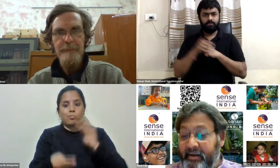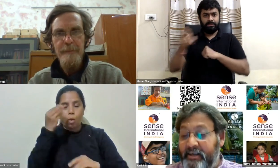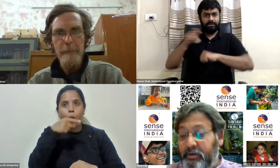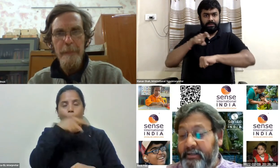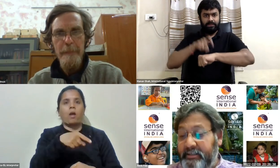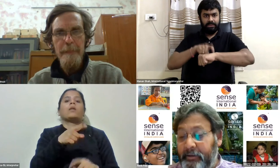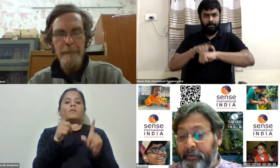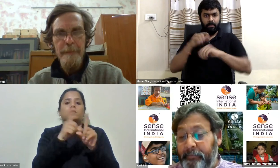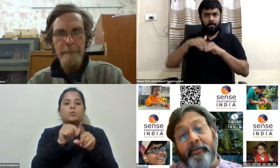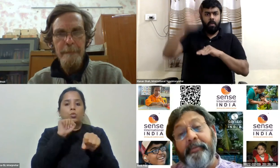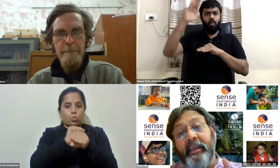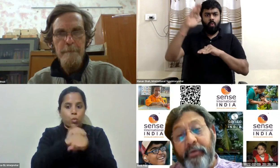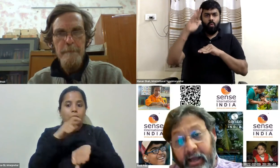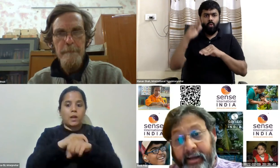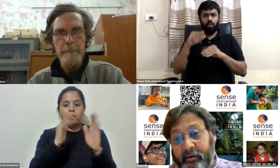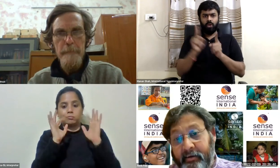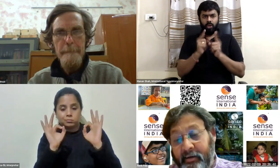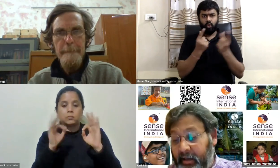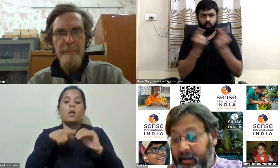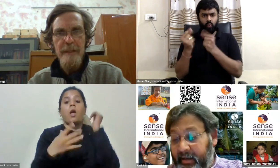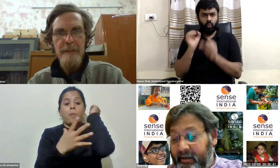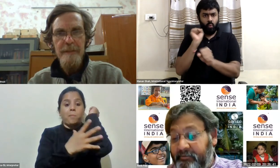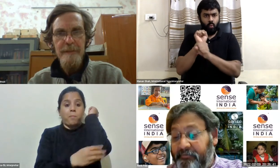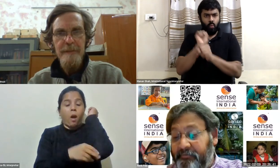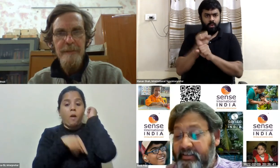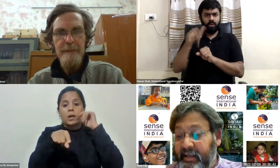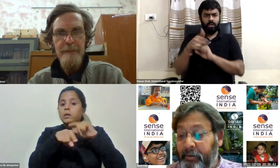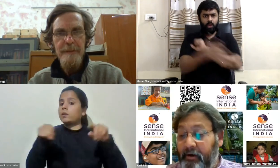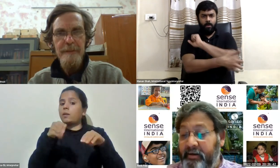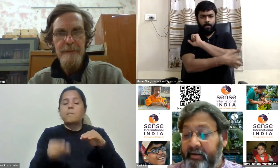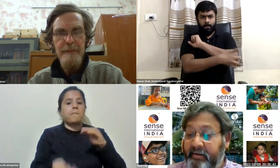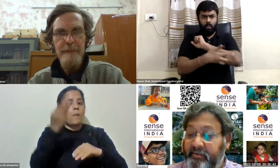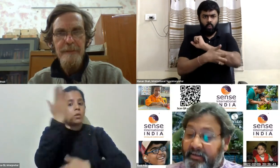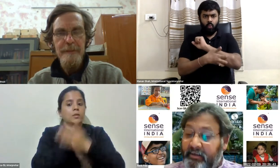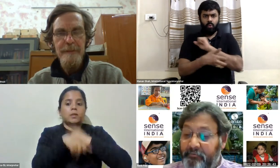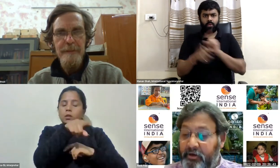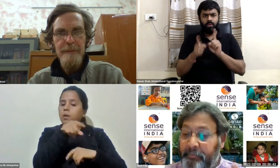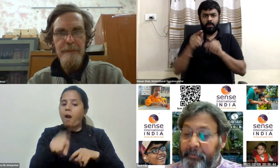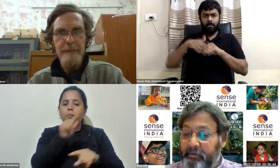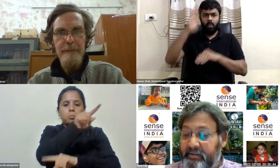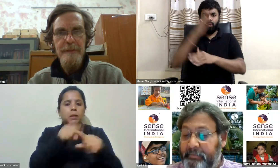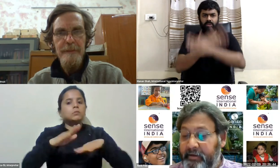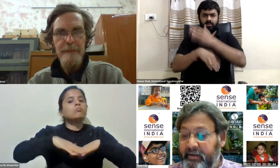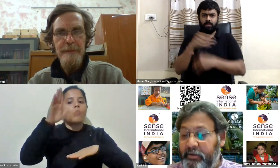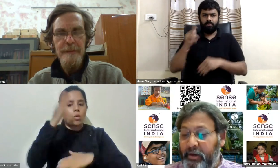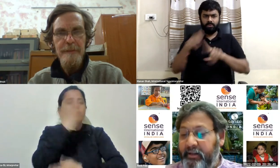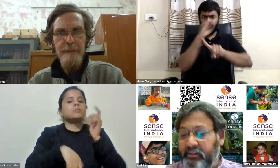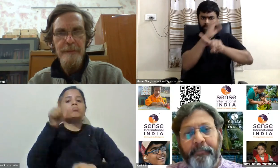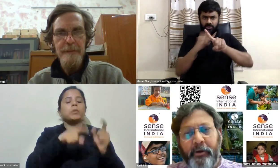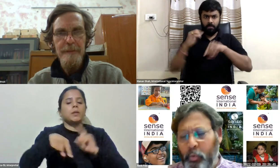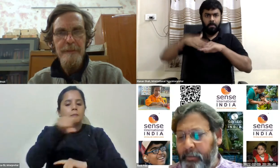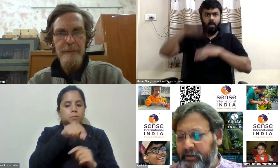poverty rates for disabled people will be even higher and he gave the figures like poverty rate for people with disability